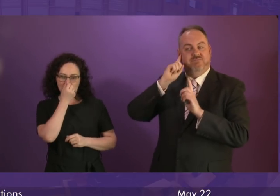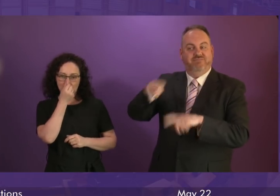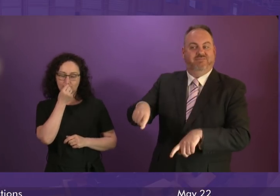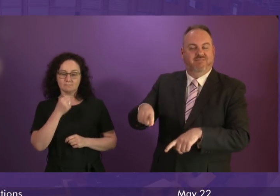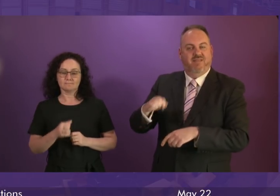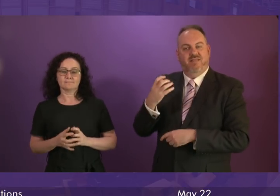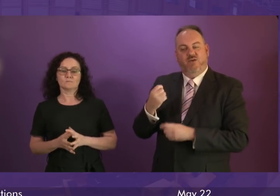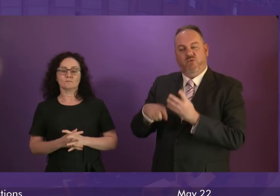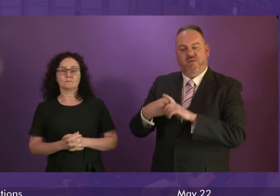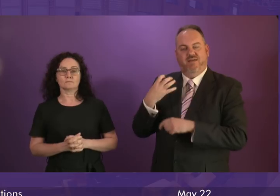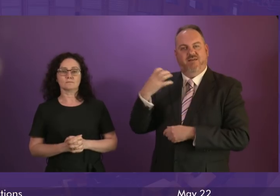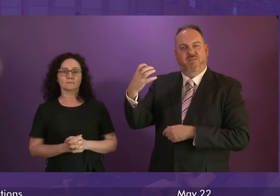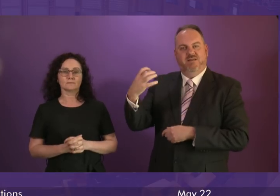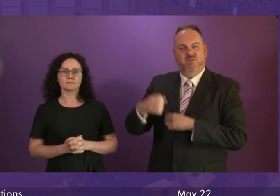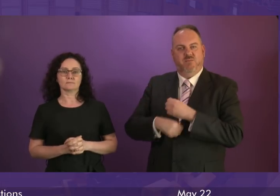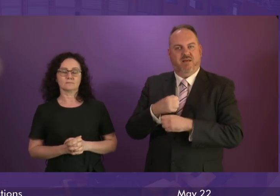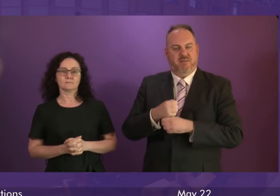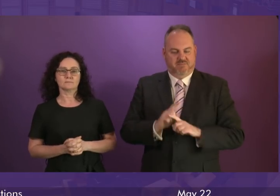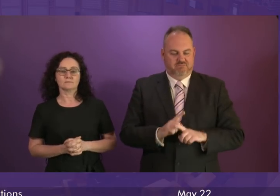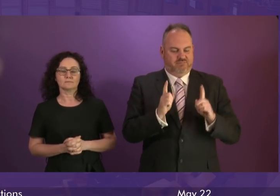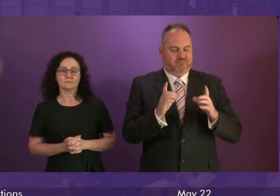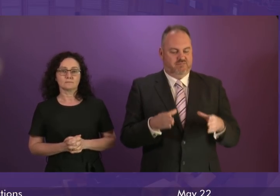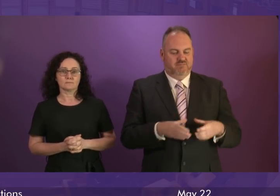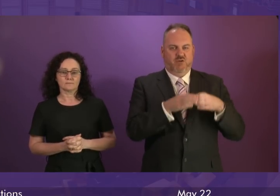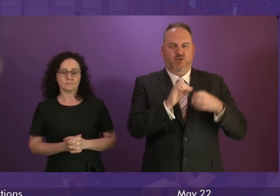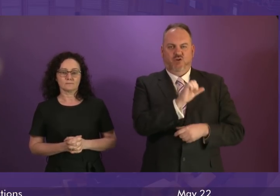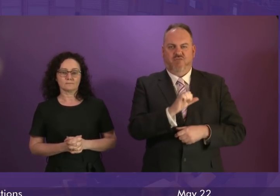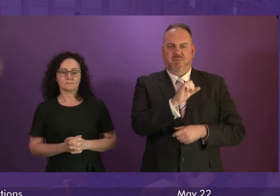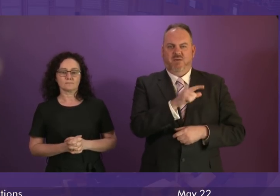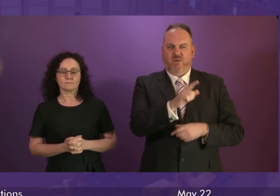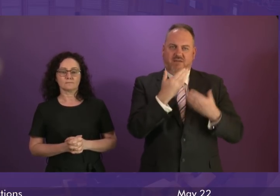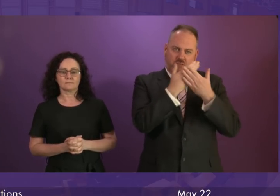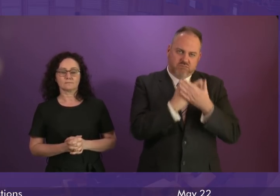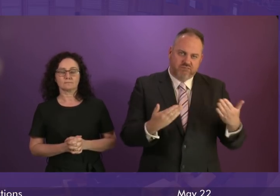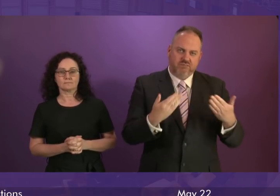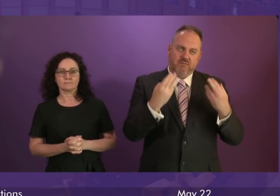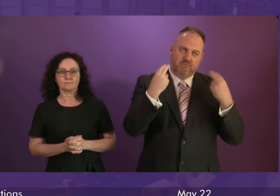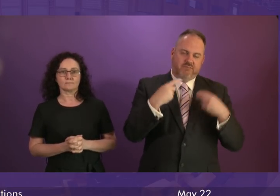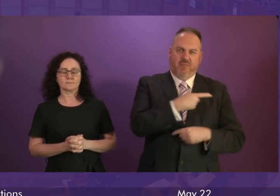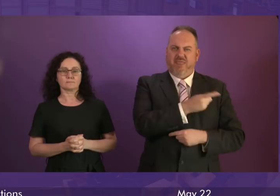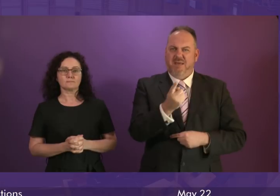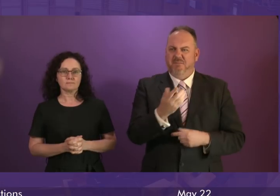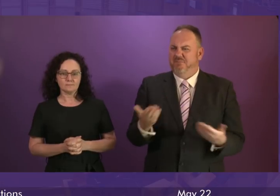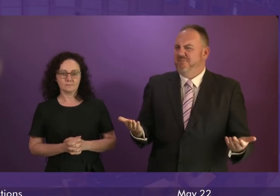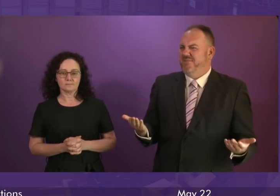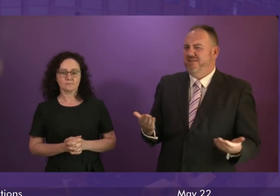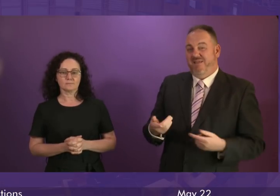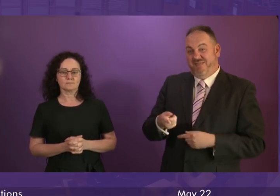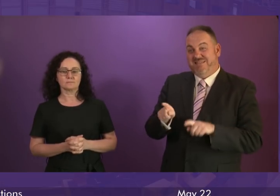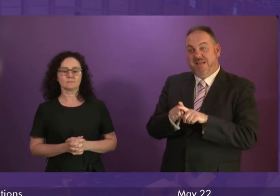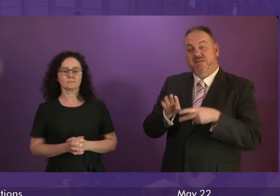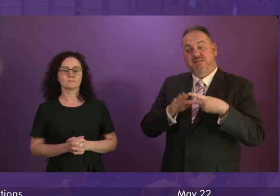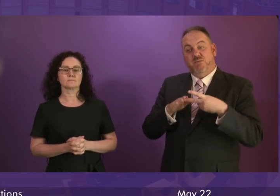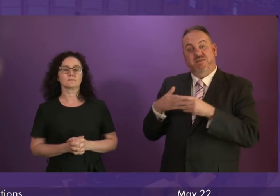over us, while taking us into a far larger union in which we cannot dismiss anyone. Not my words, the view of the former SNP